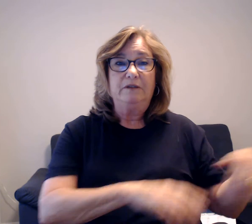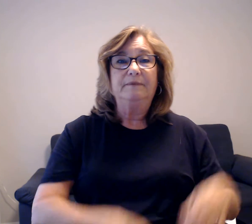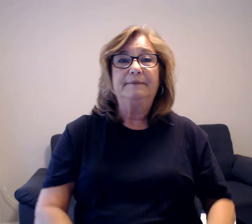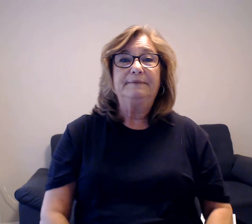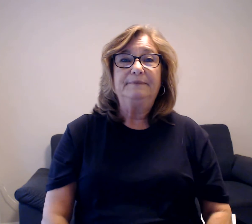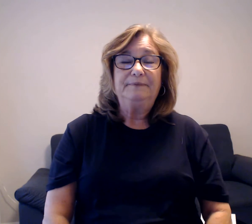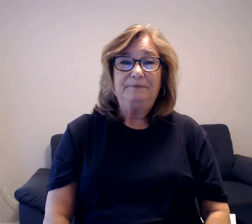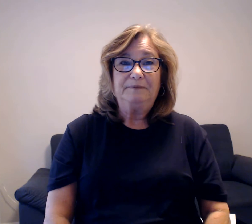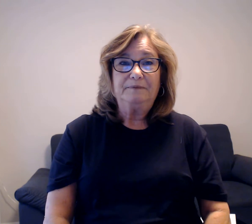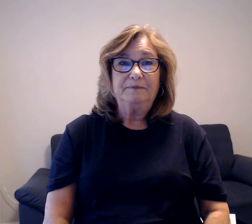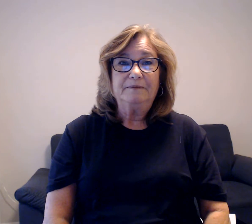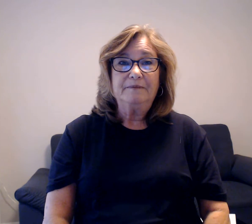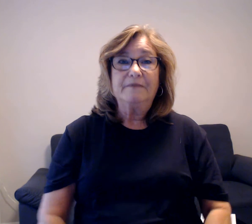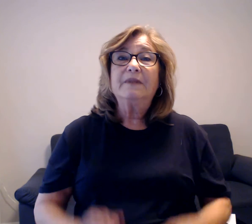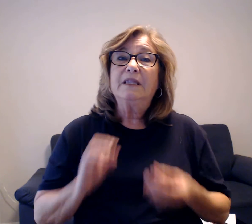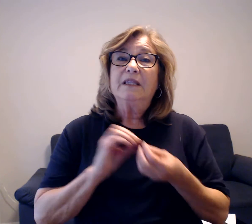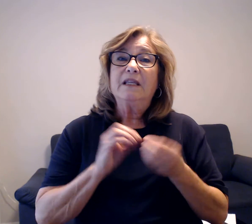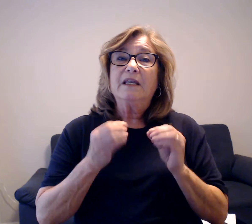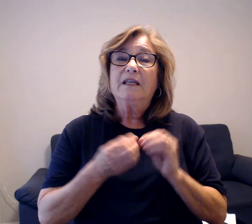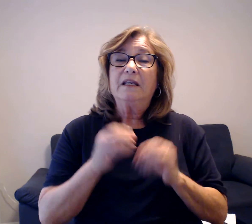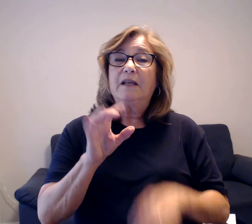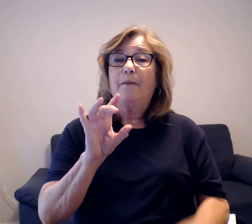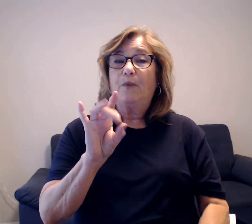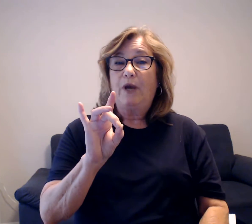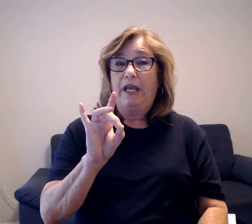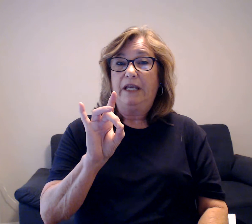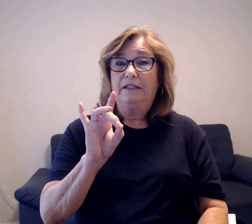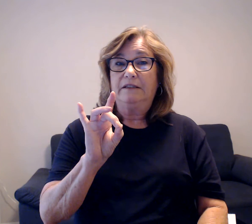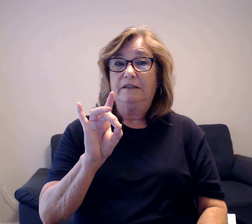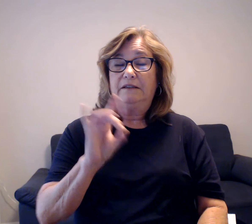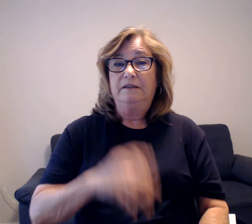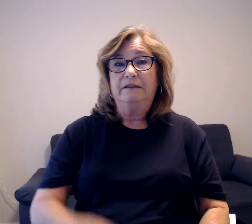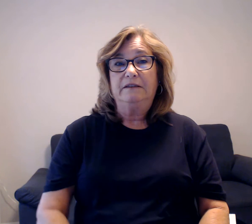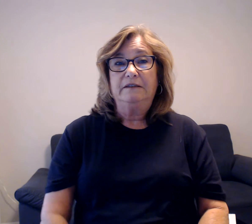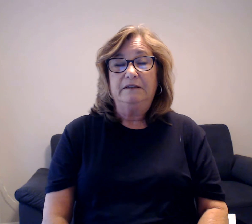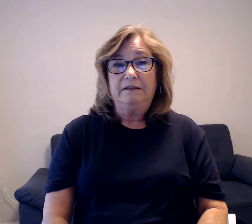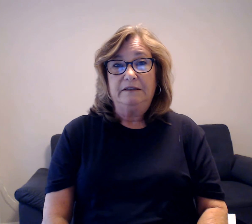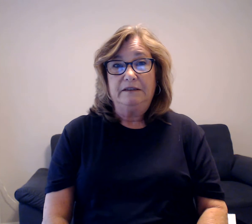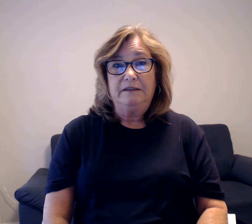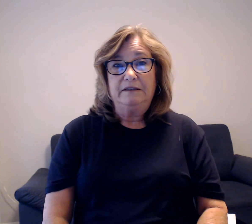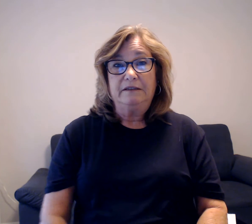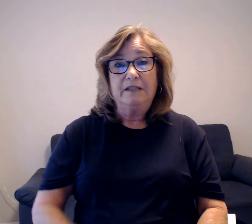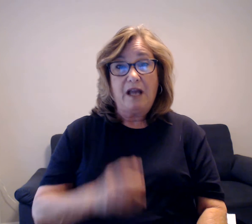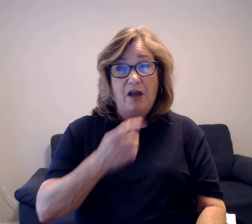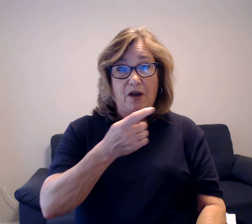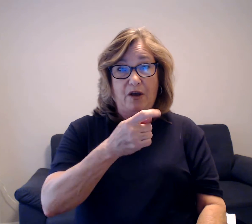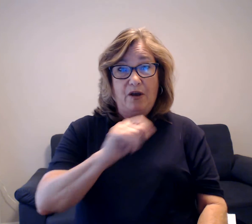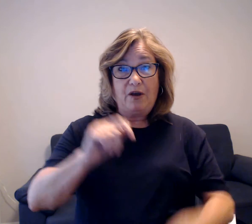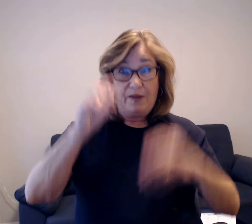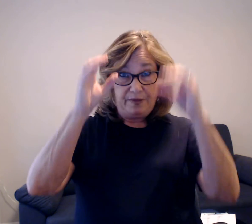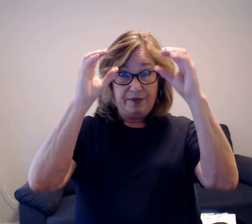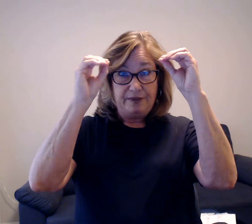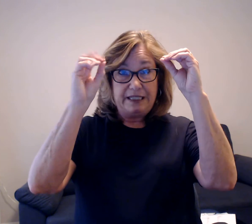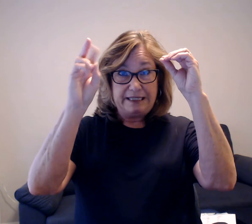Number 8. The teacher in room 36